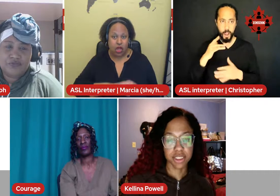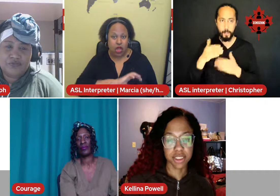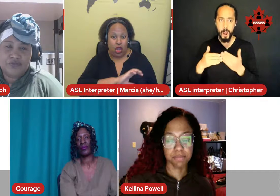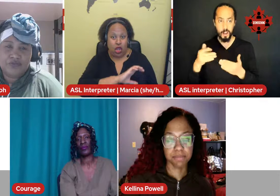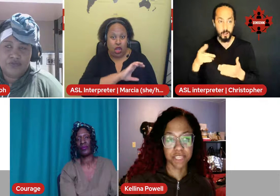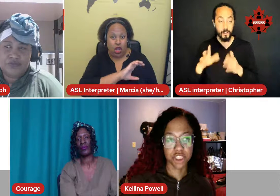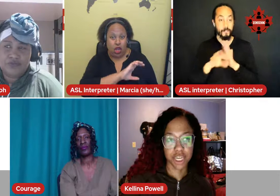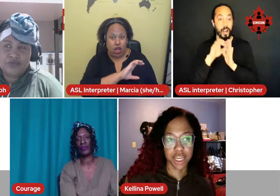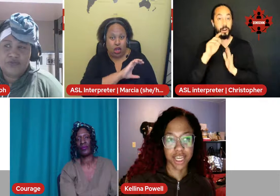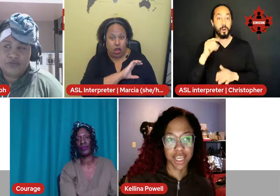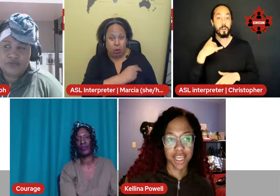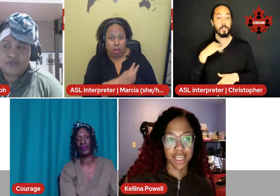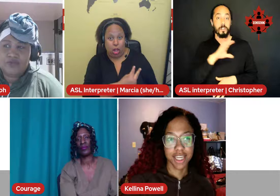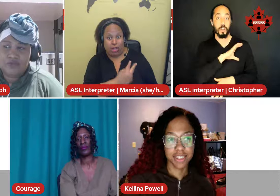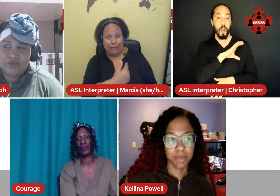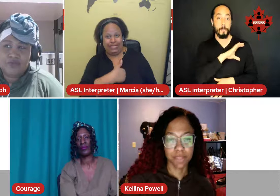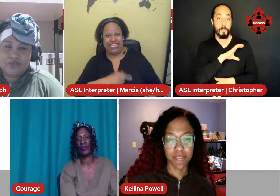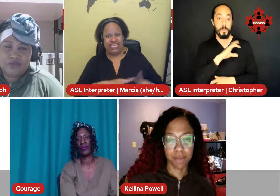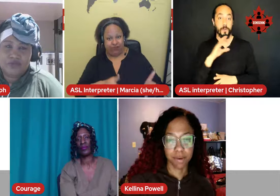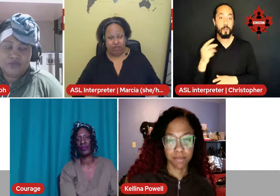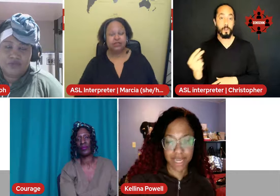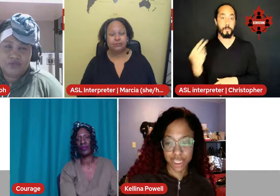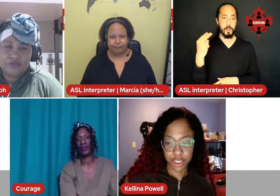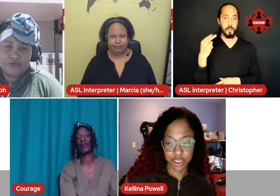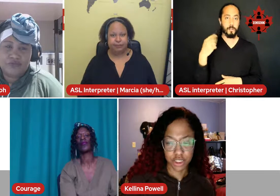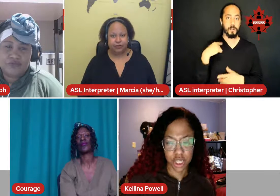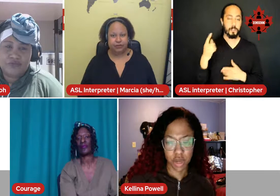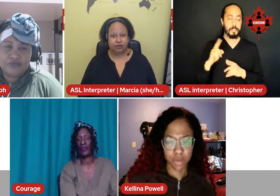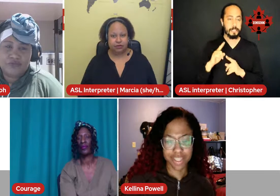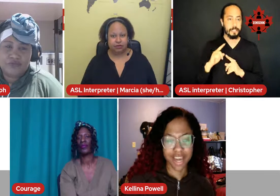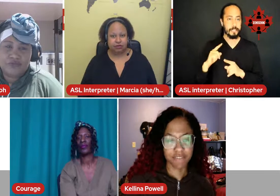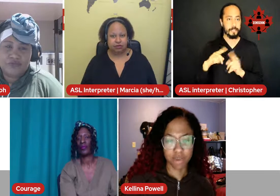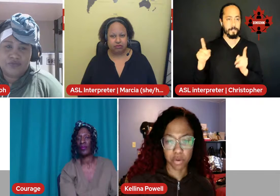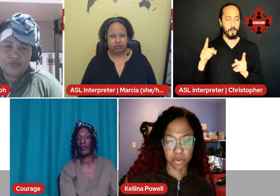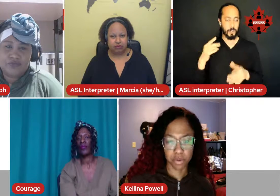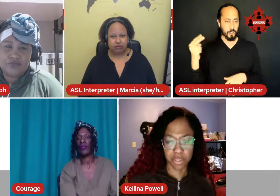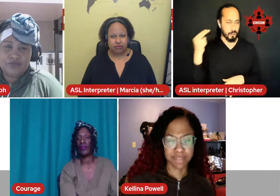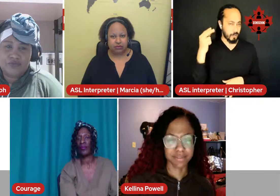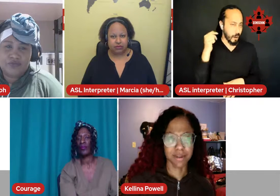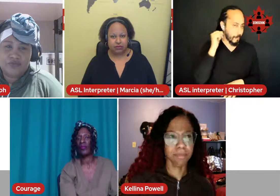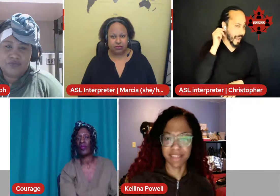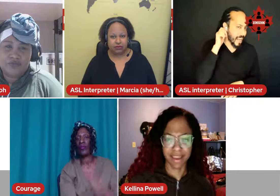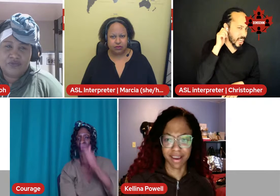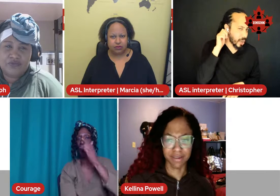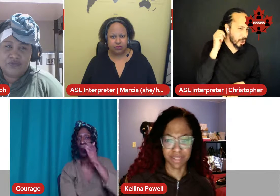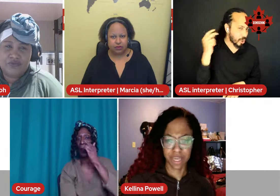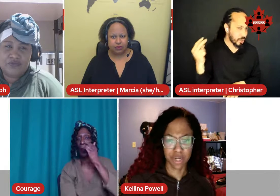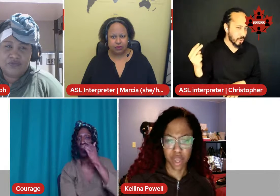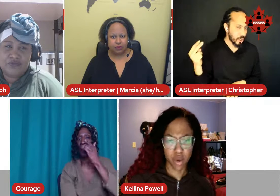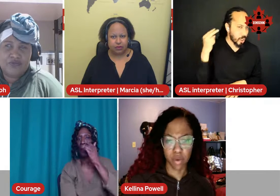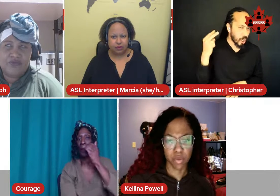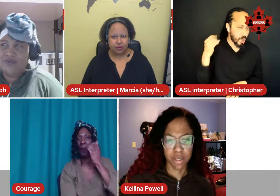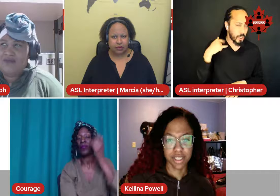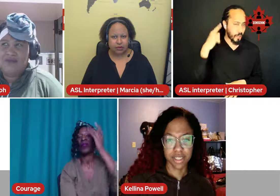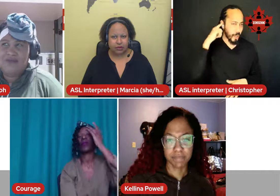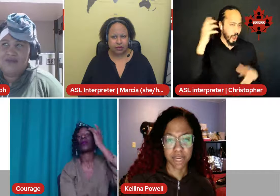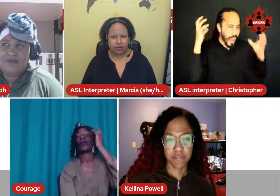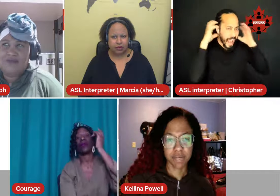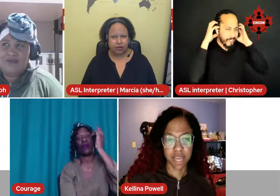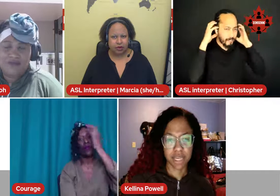mentioned something about my ears. I was like, oh, it's a headphones or something. I was like, no, it's my hearing aid.